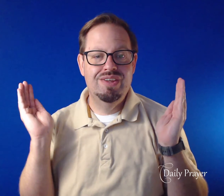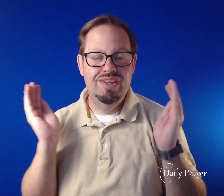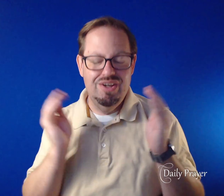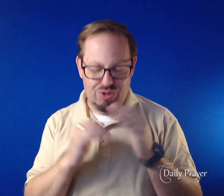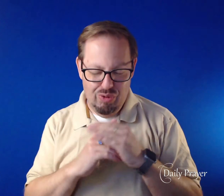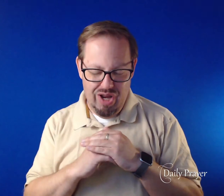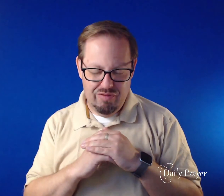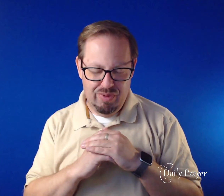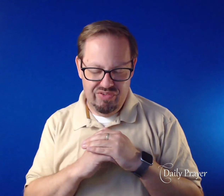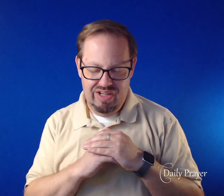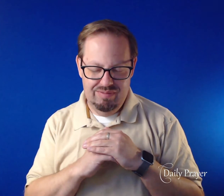Lord, have mercy.